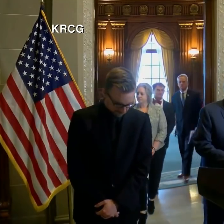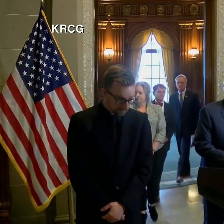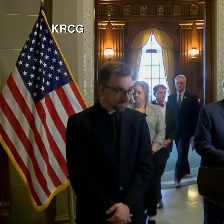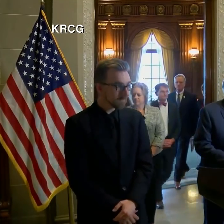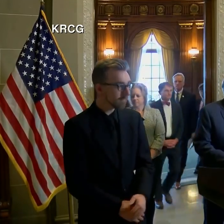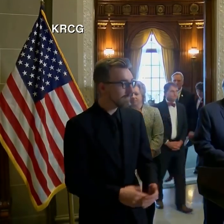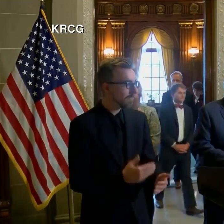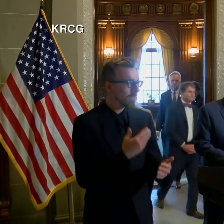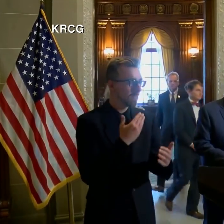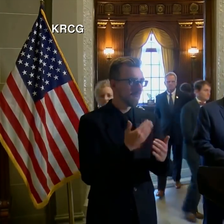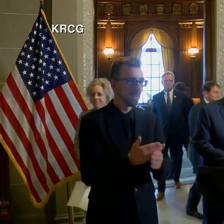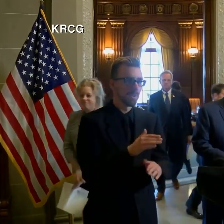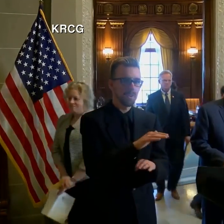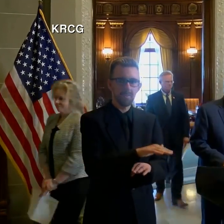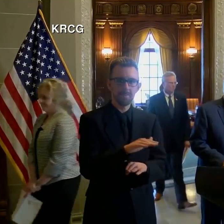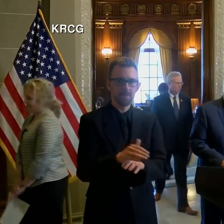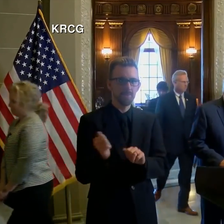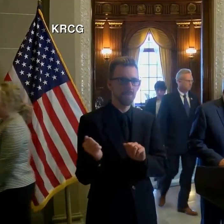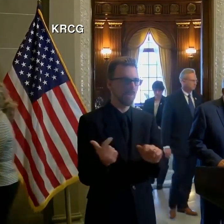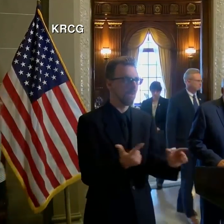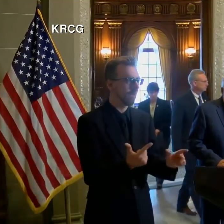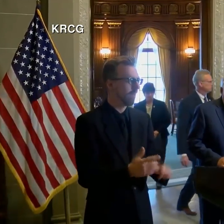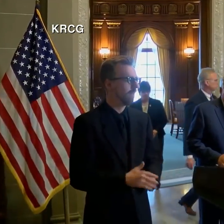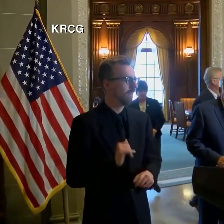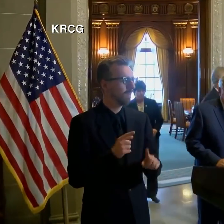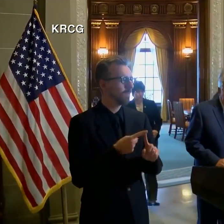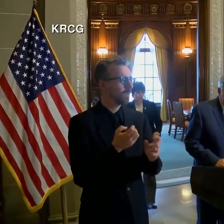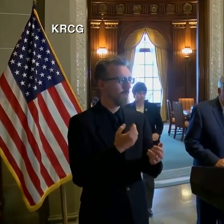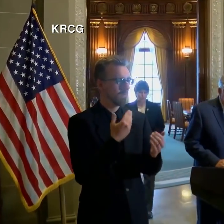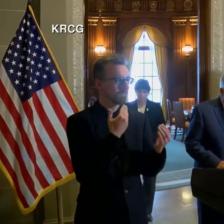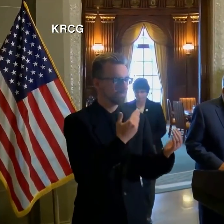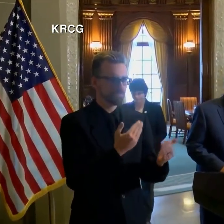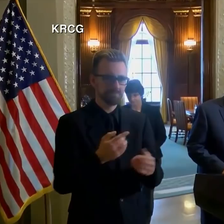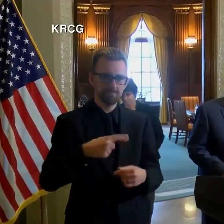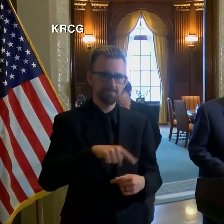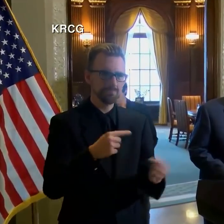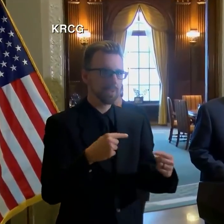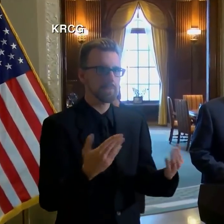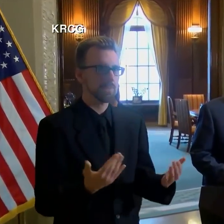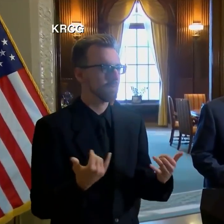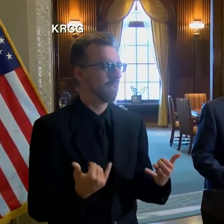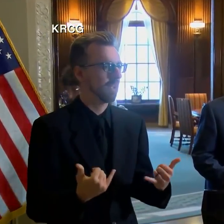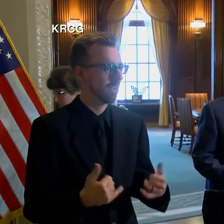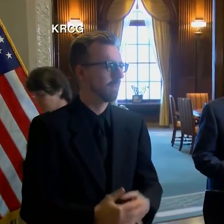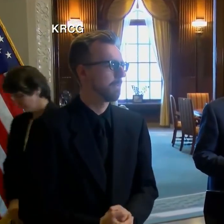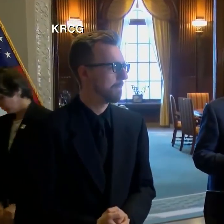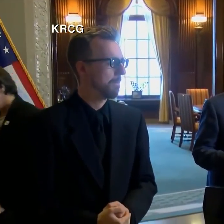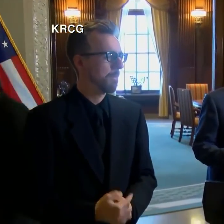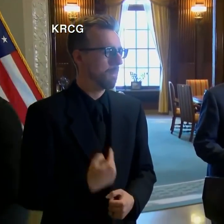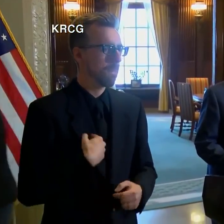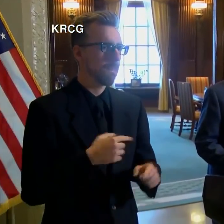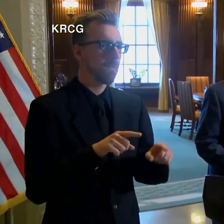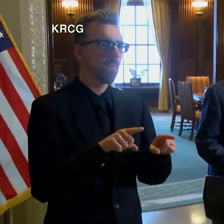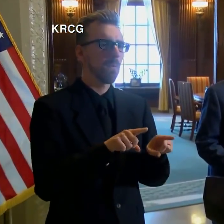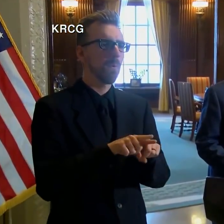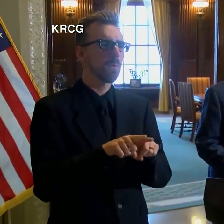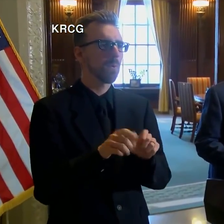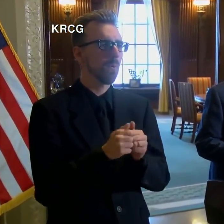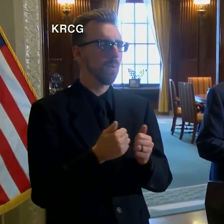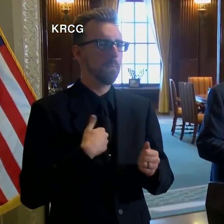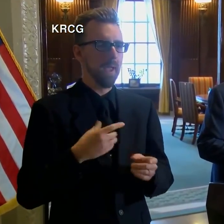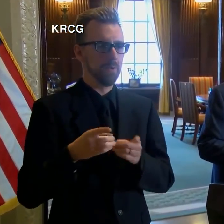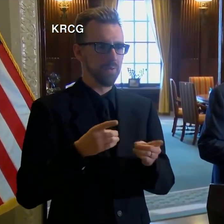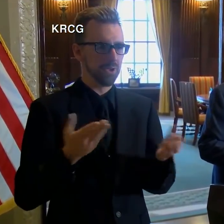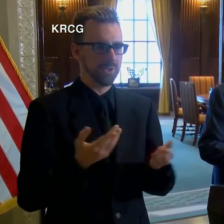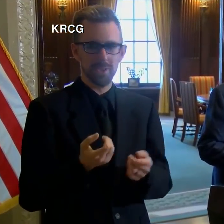Good afternoon, everyone. First of want to thank you all for being here today. I also, with my directors,